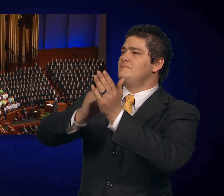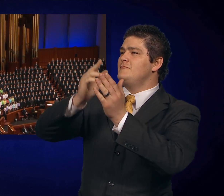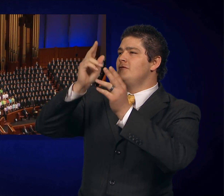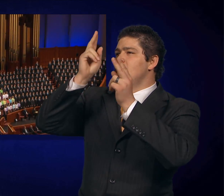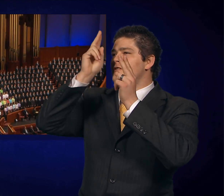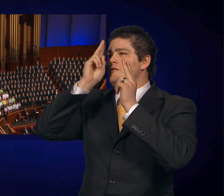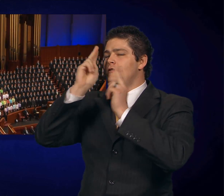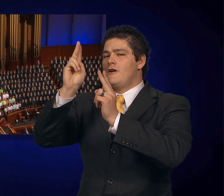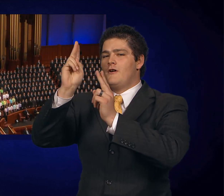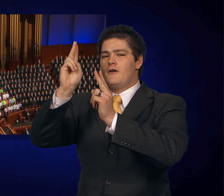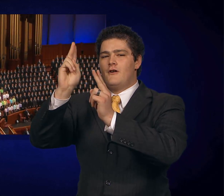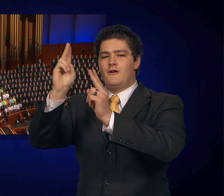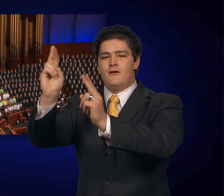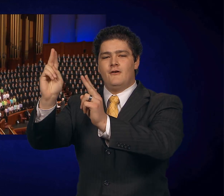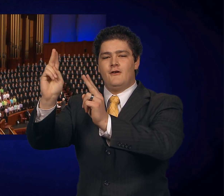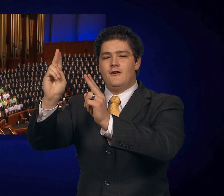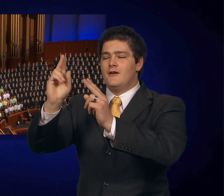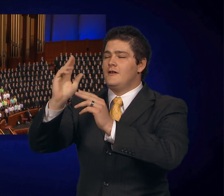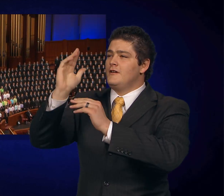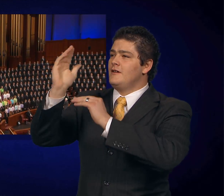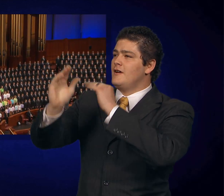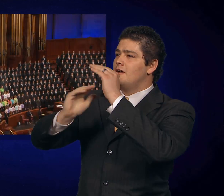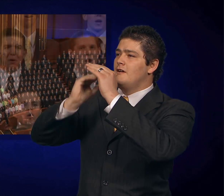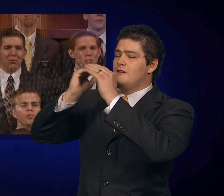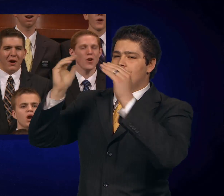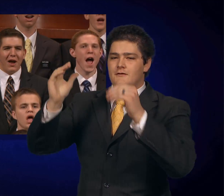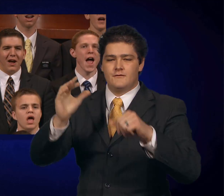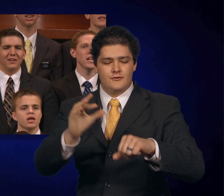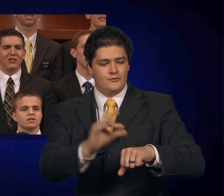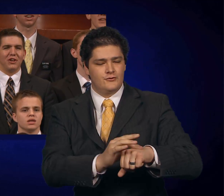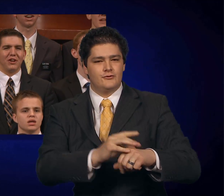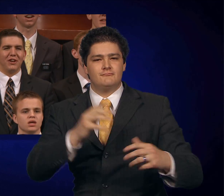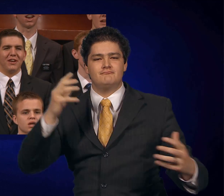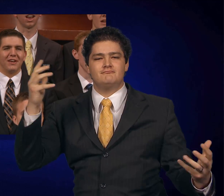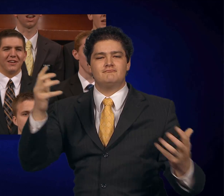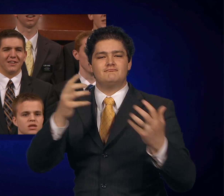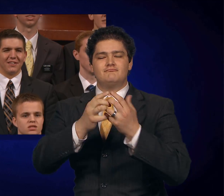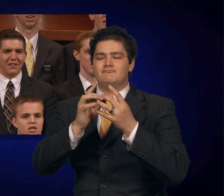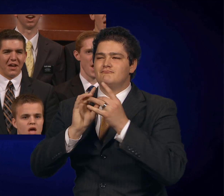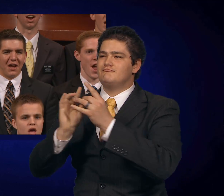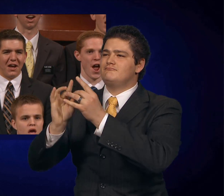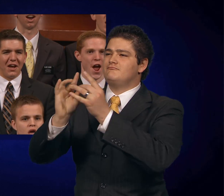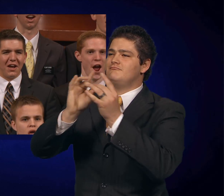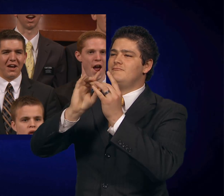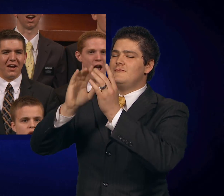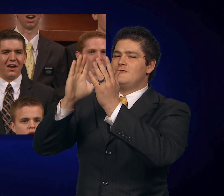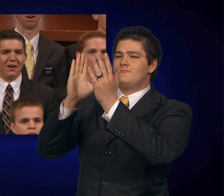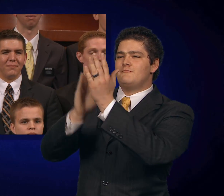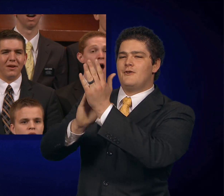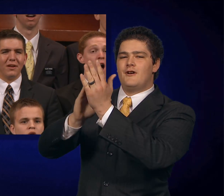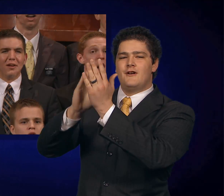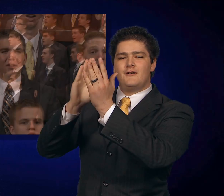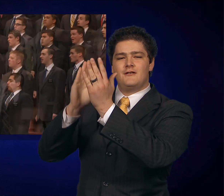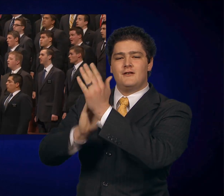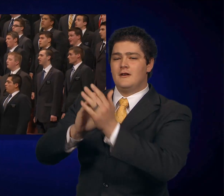earth reply, praise ye his name.